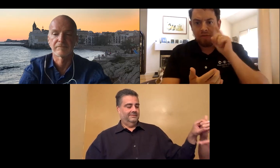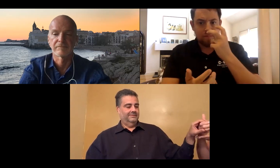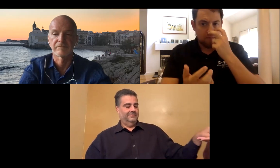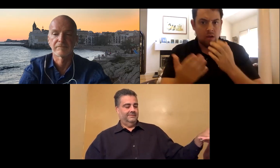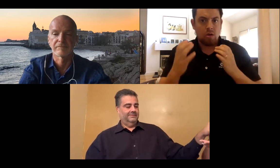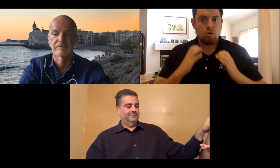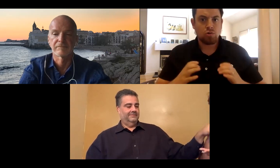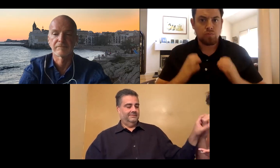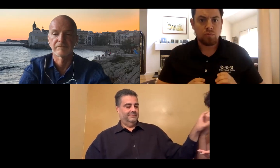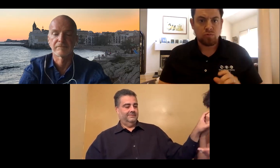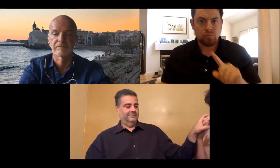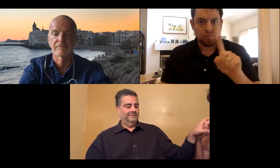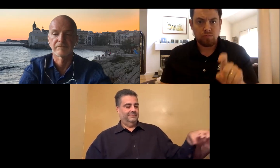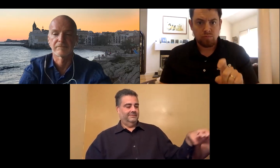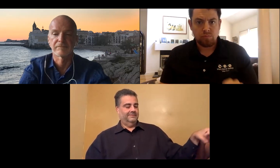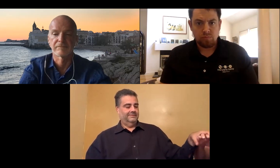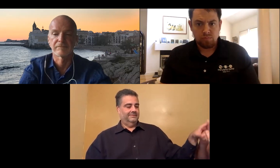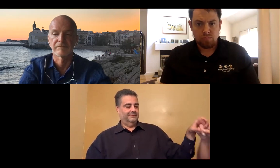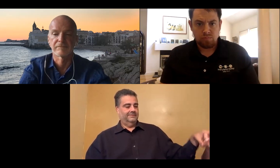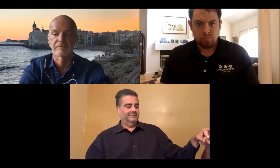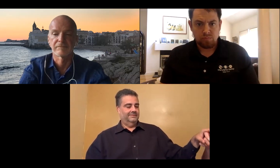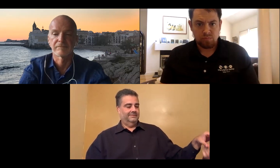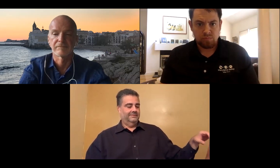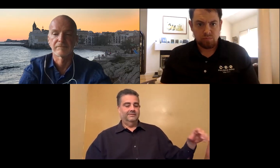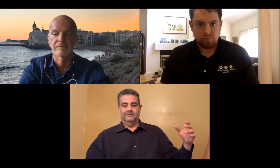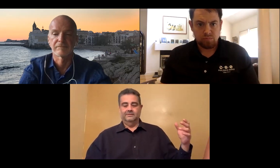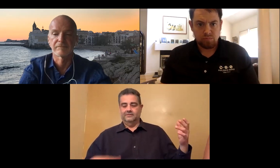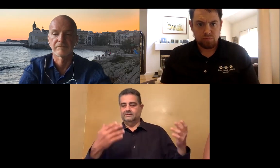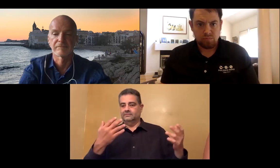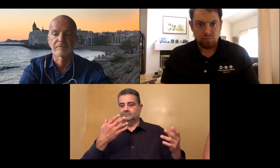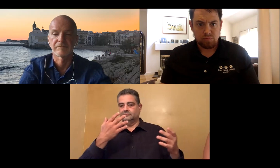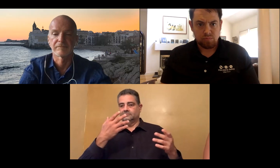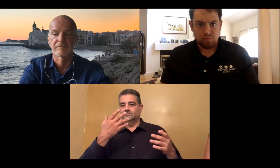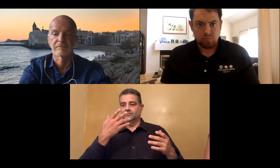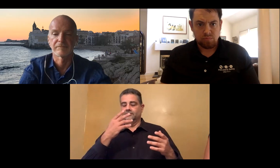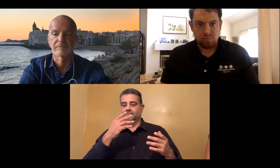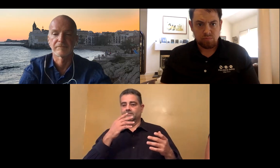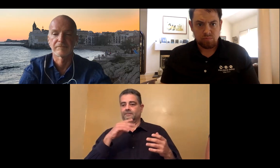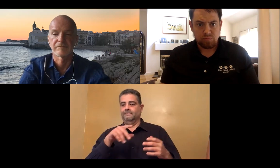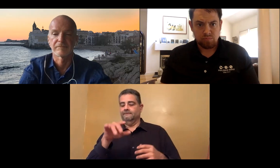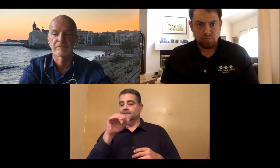broadband services for individuals who are Deaf-Blind and low income?